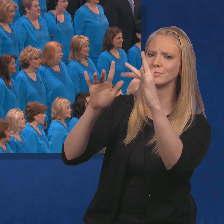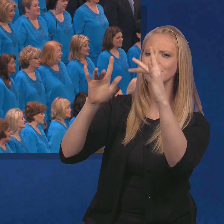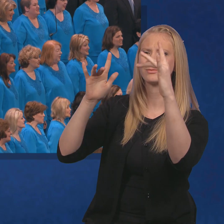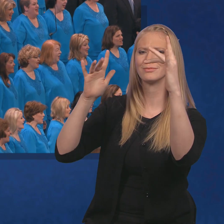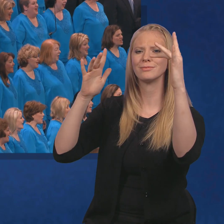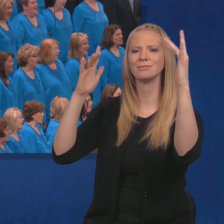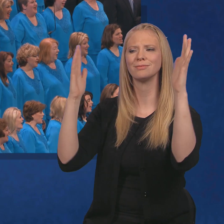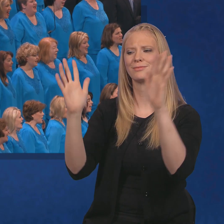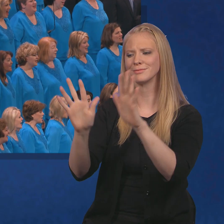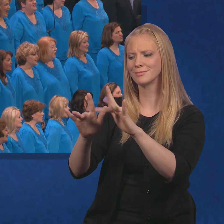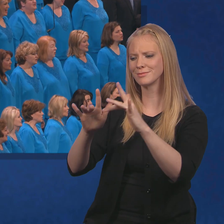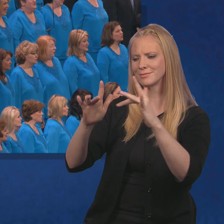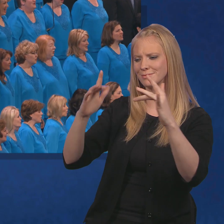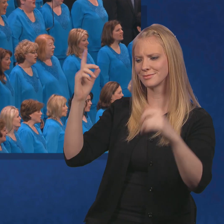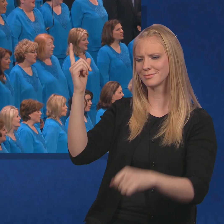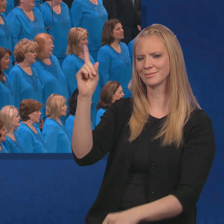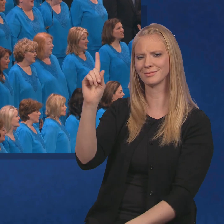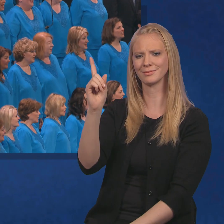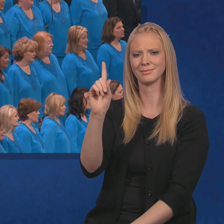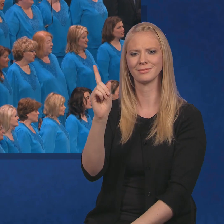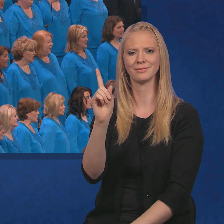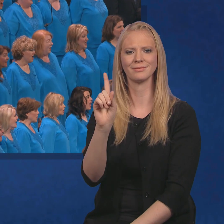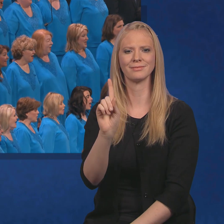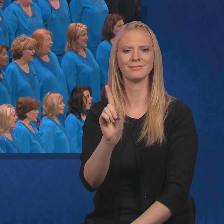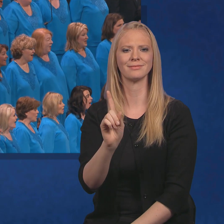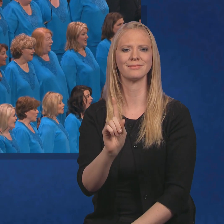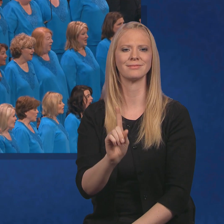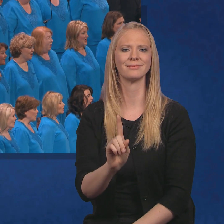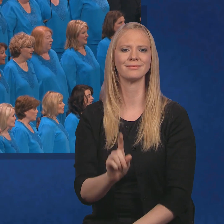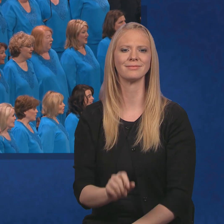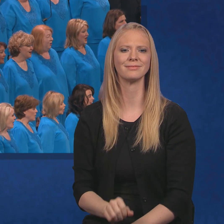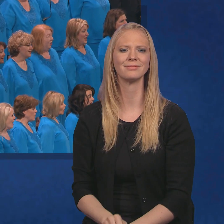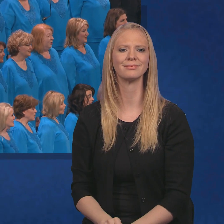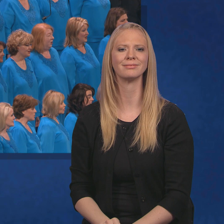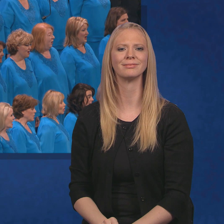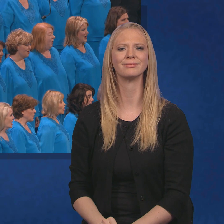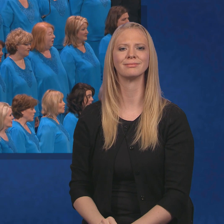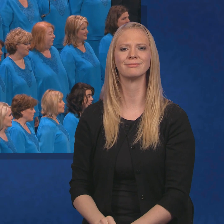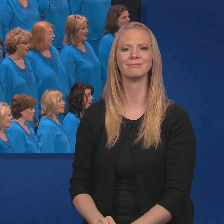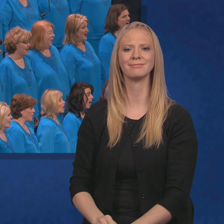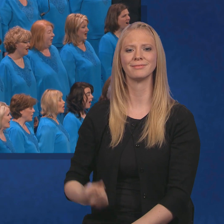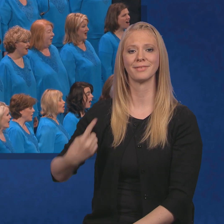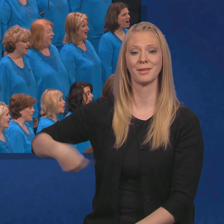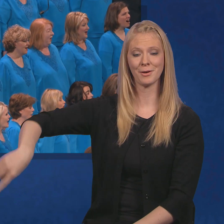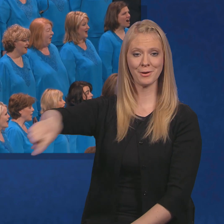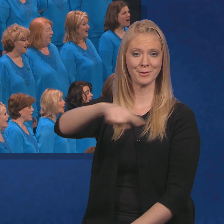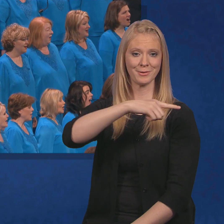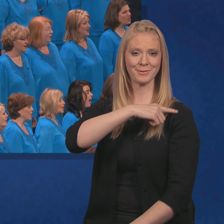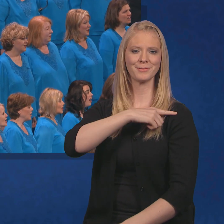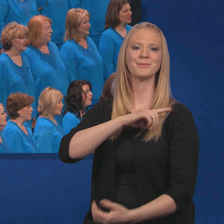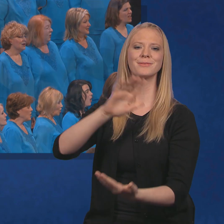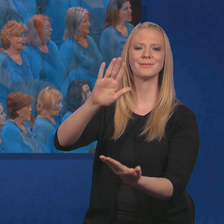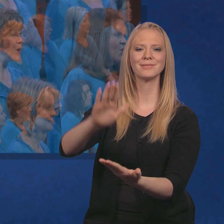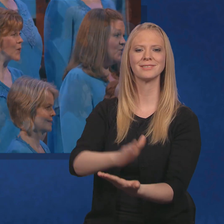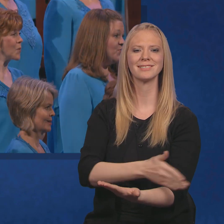descends with his chariot of fire,